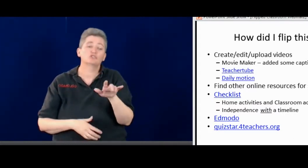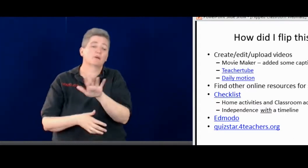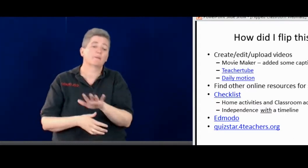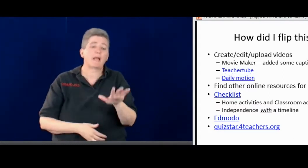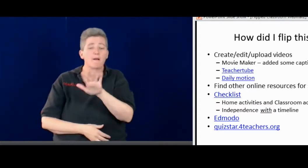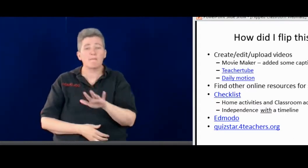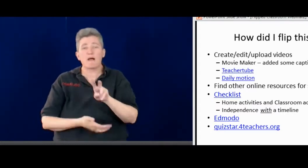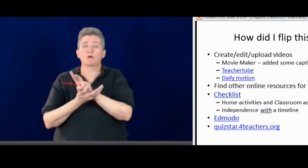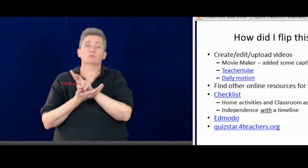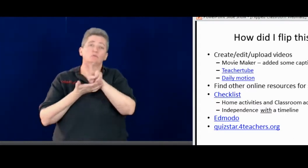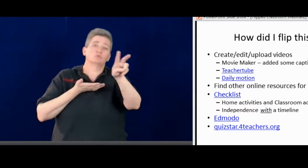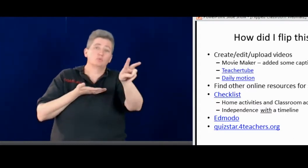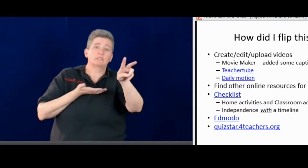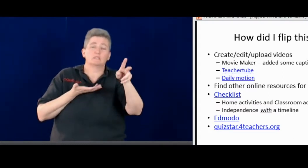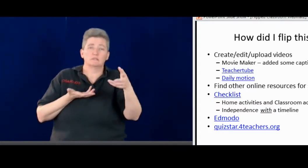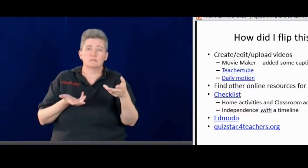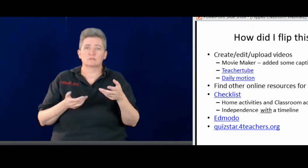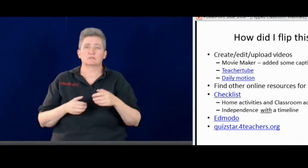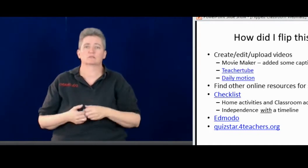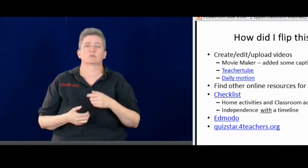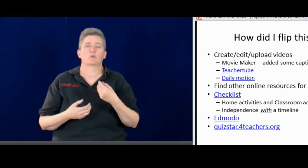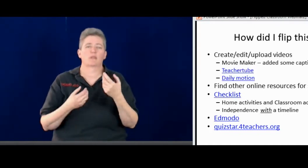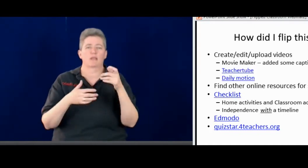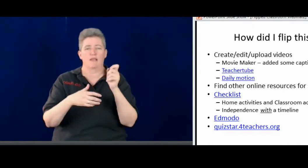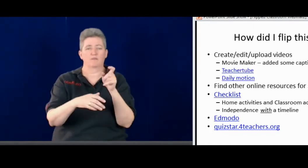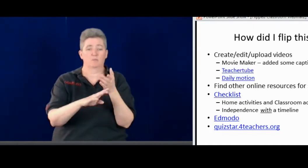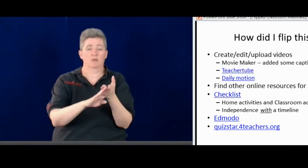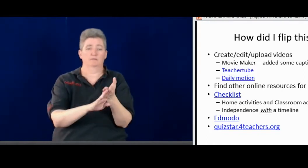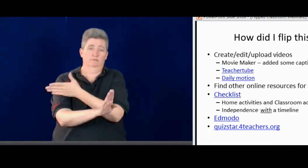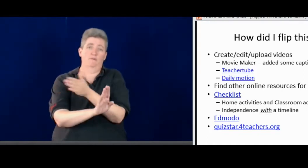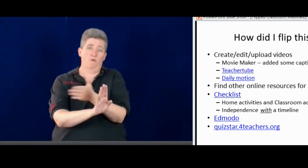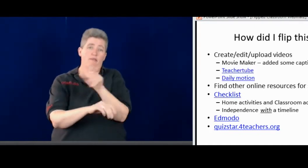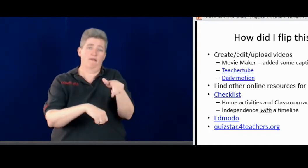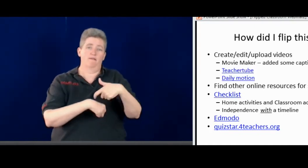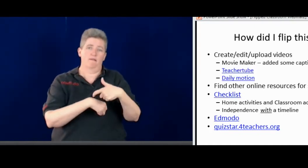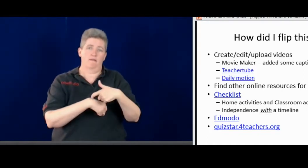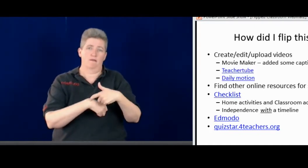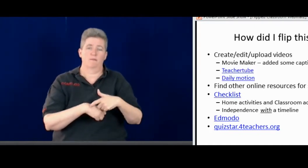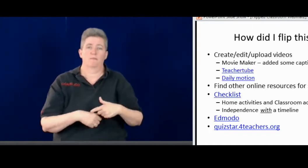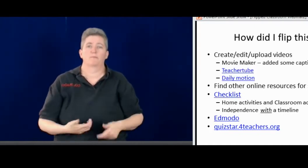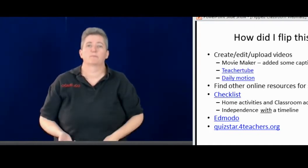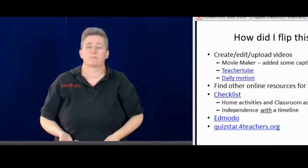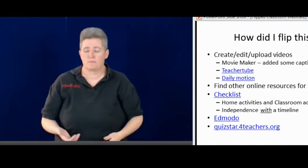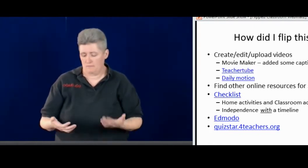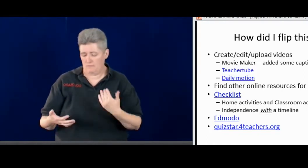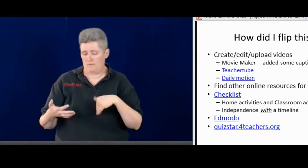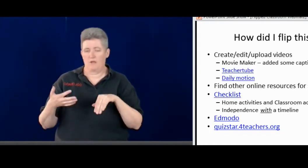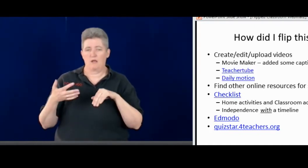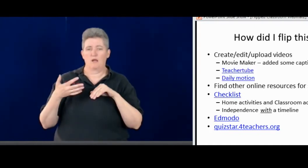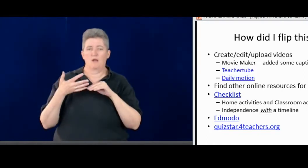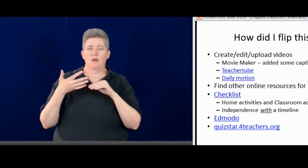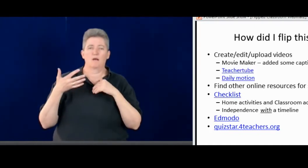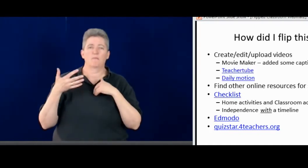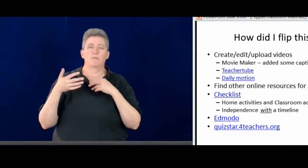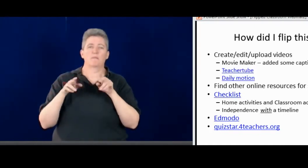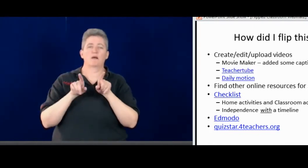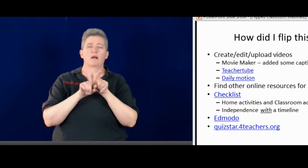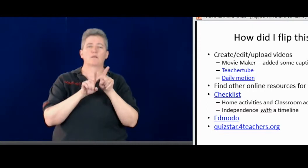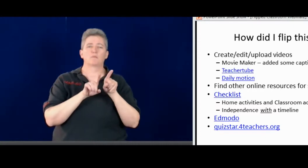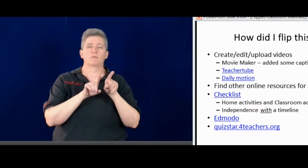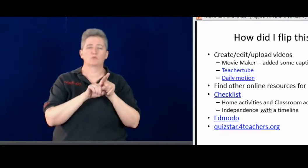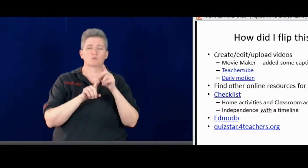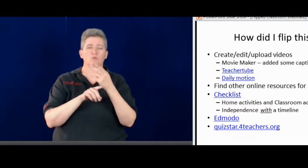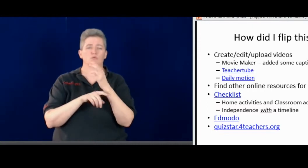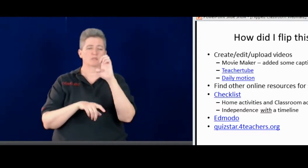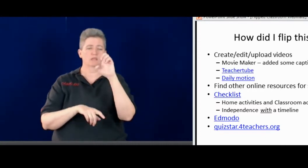say this is due maybe two weeks from now. I'll give them that timeline. So they know that that's due within that, that timeframe.